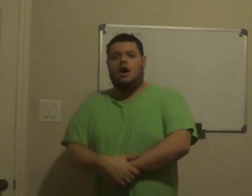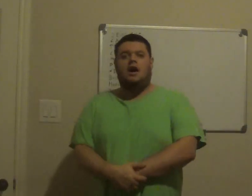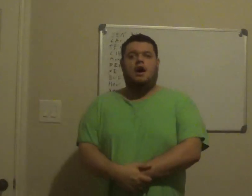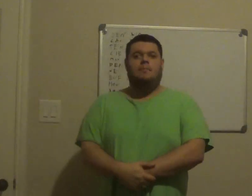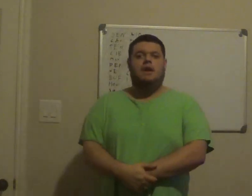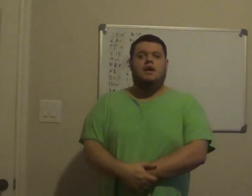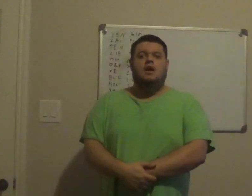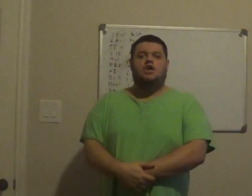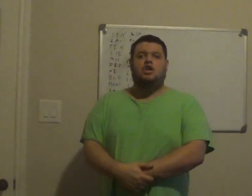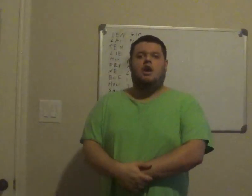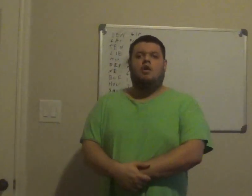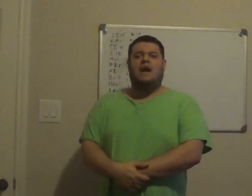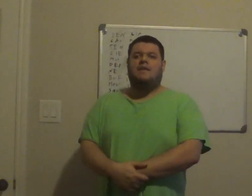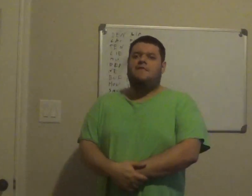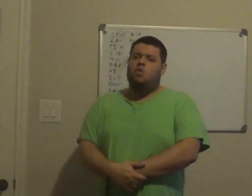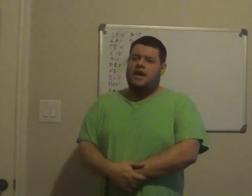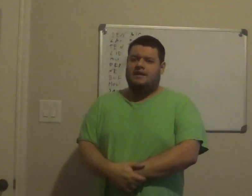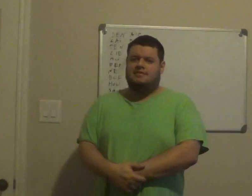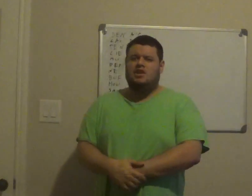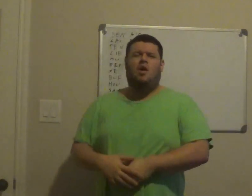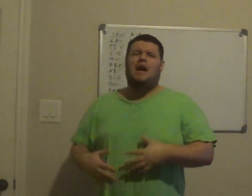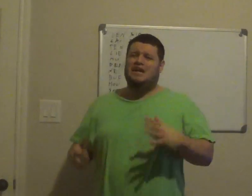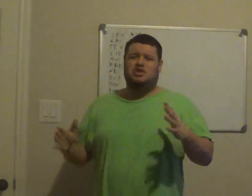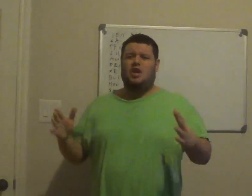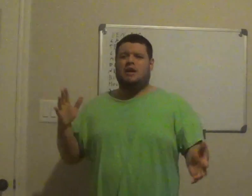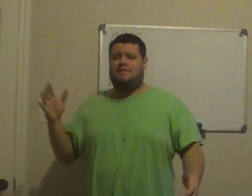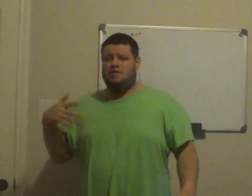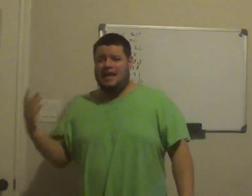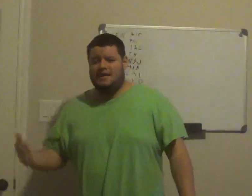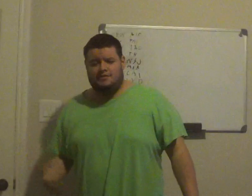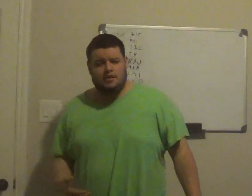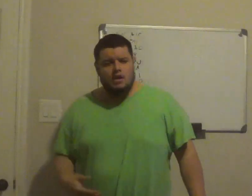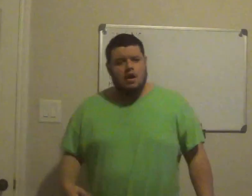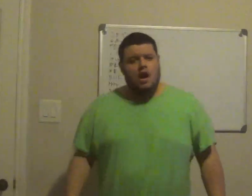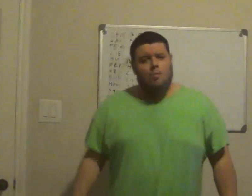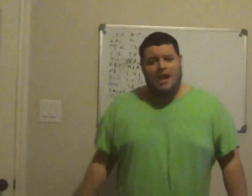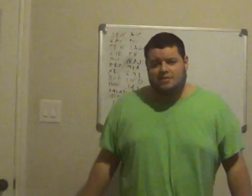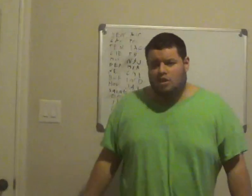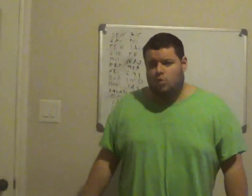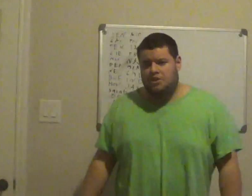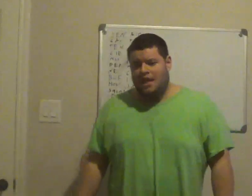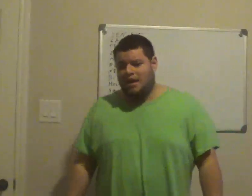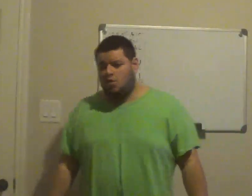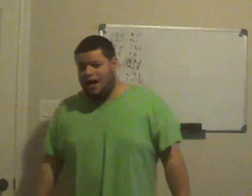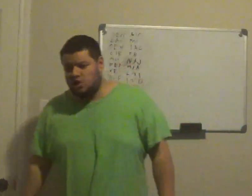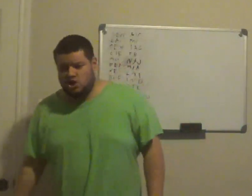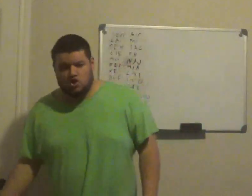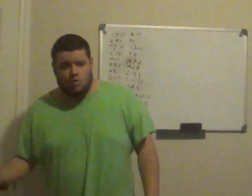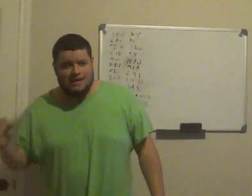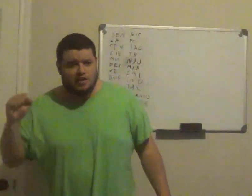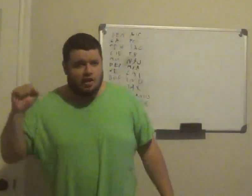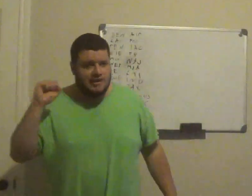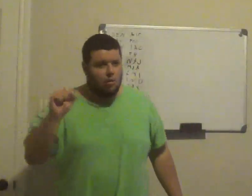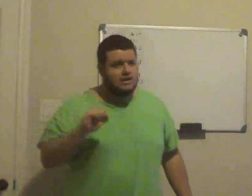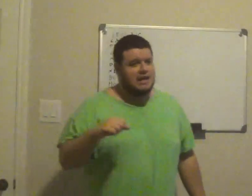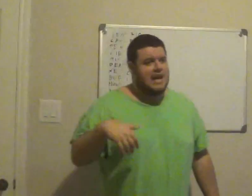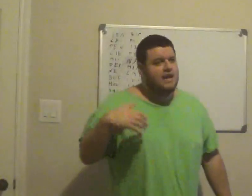in a few weeks, no, actually, no, in a few days. Red Sox win tonight, congratulations to the Red Sox, they win tonight,